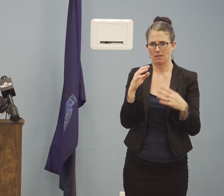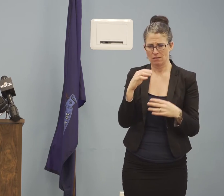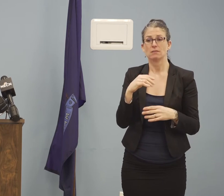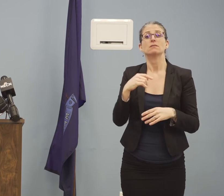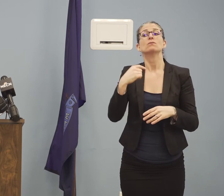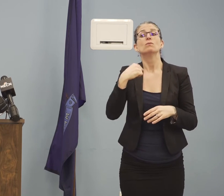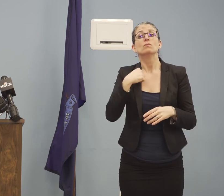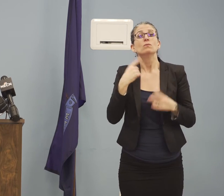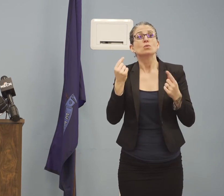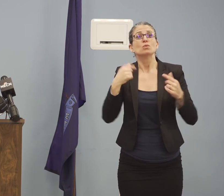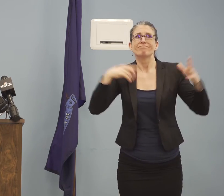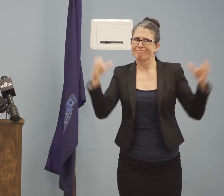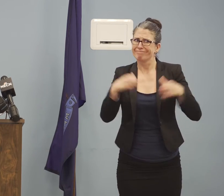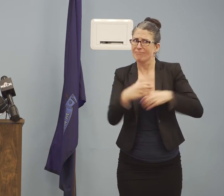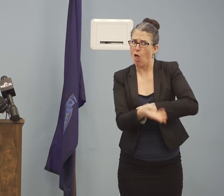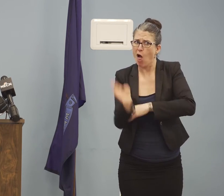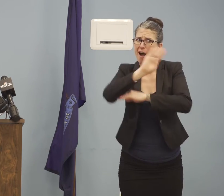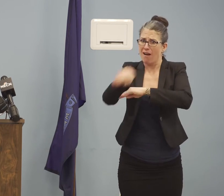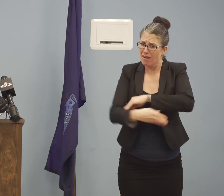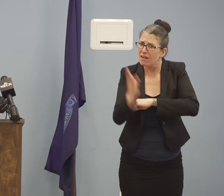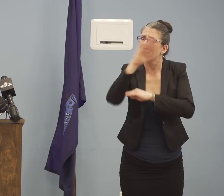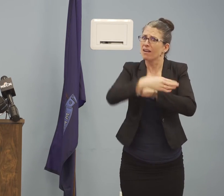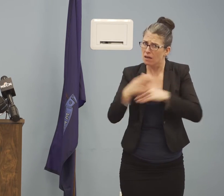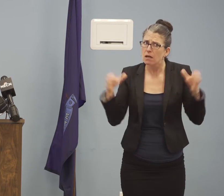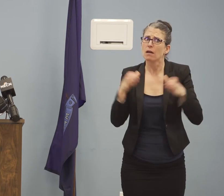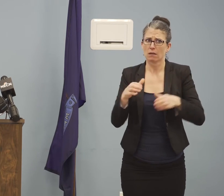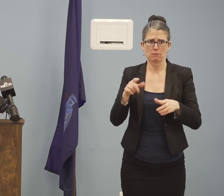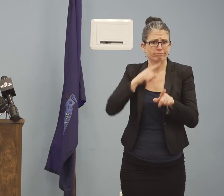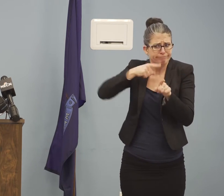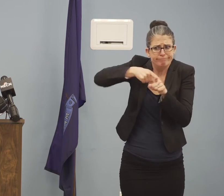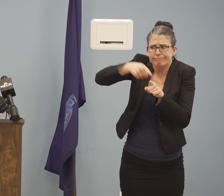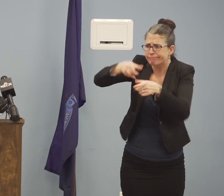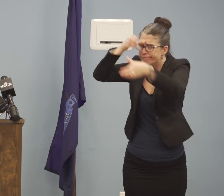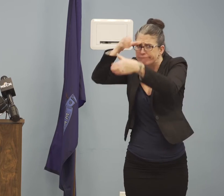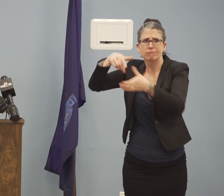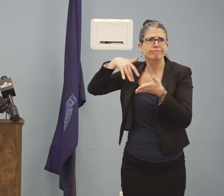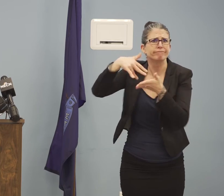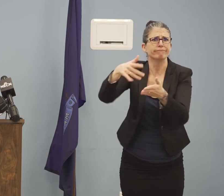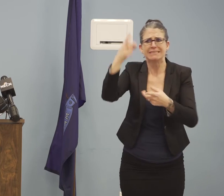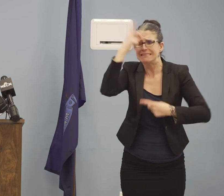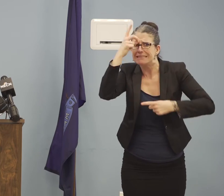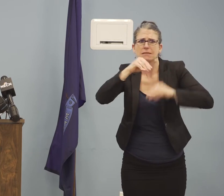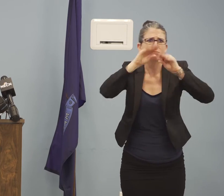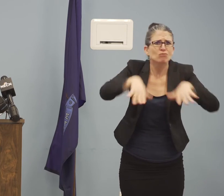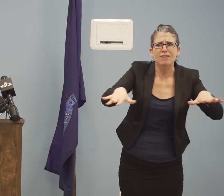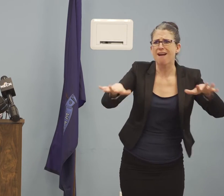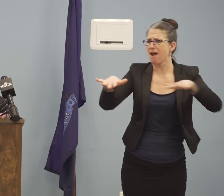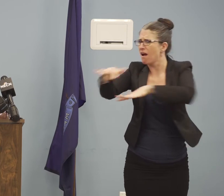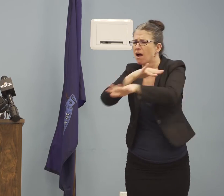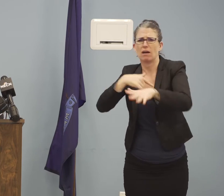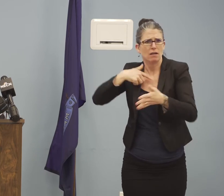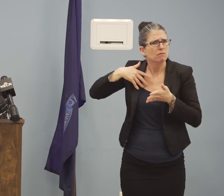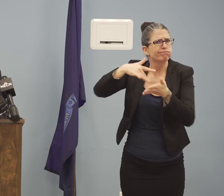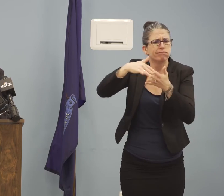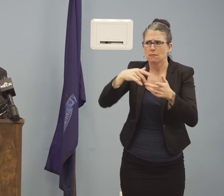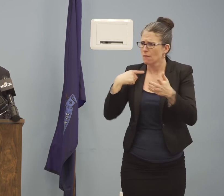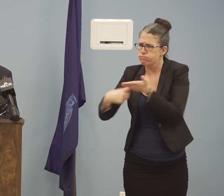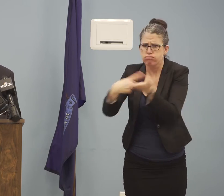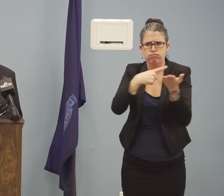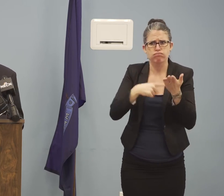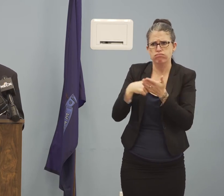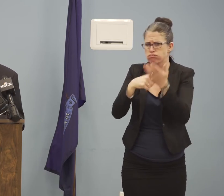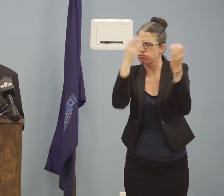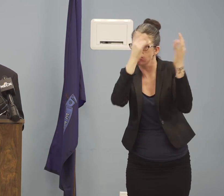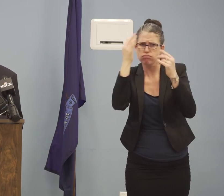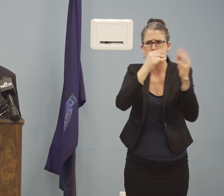epidemiology team, and our experts in interpretation of laboratory results. We're also keeping tabs on what the U.S. CDC